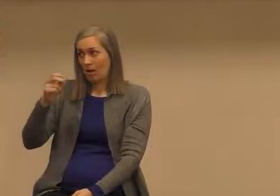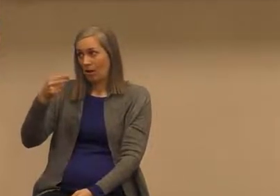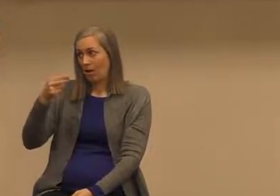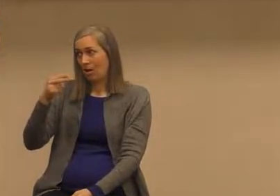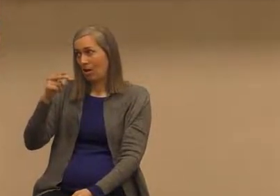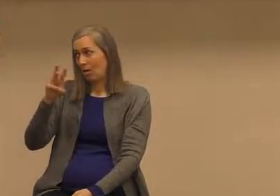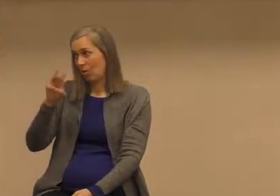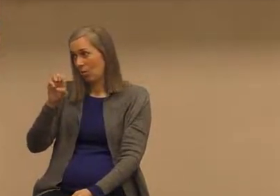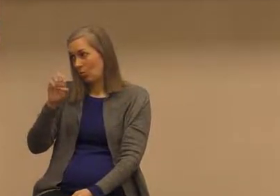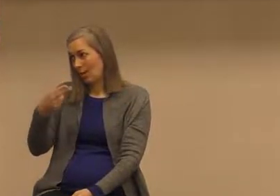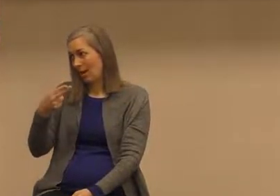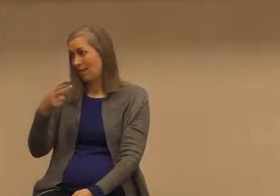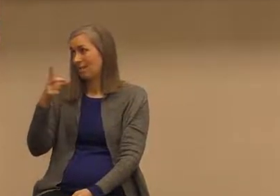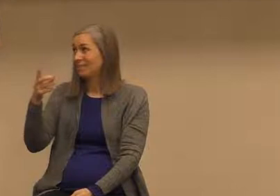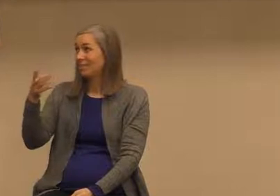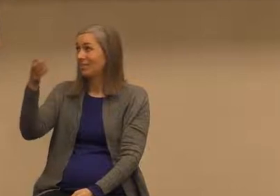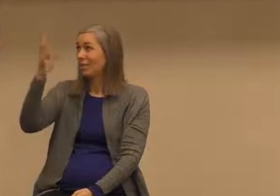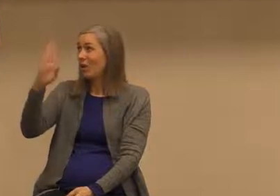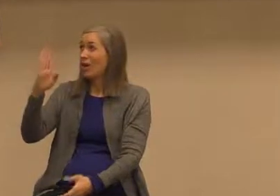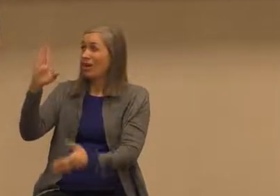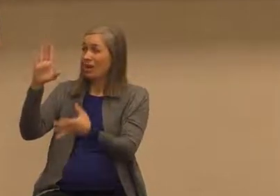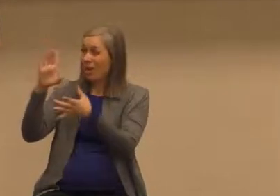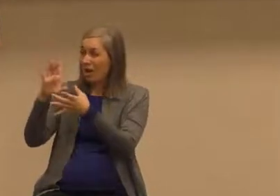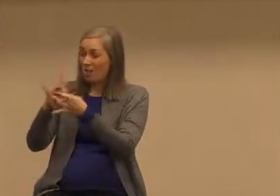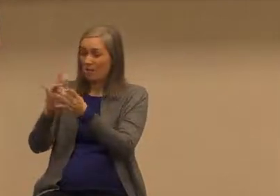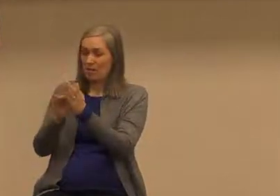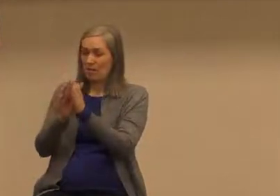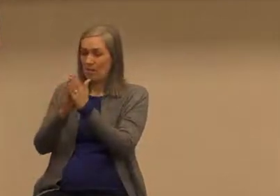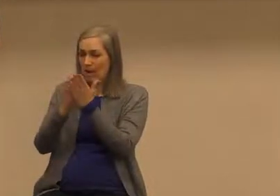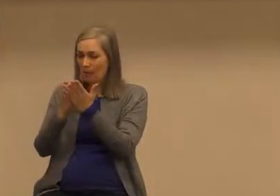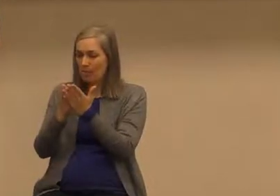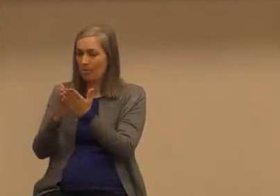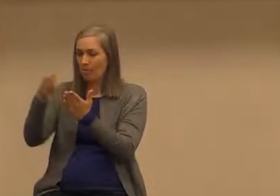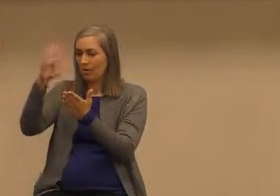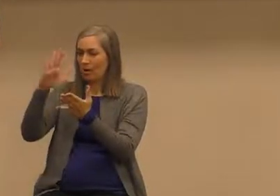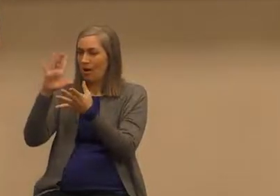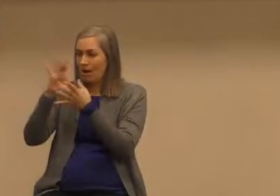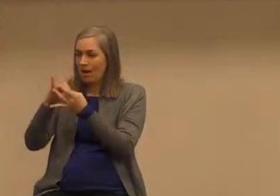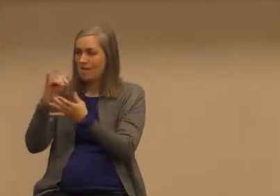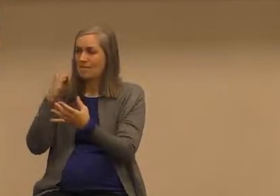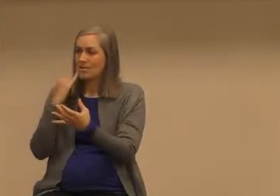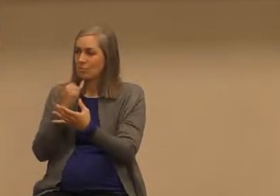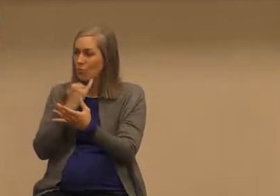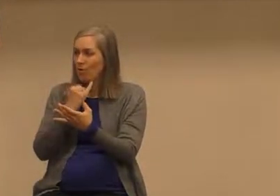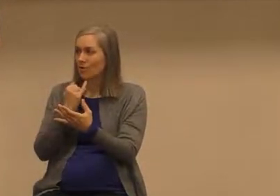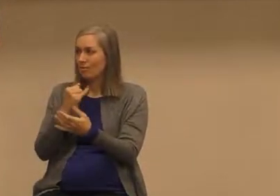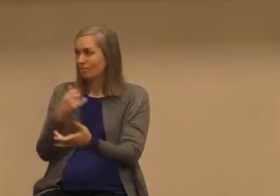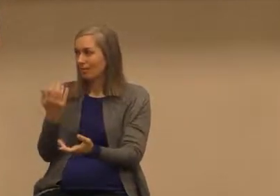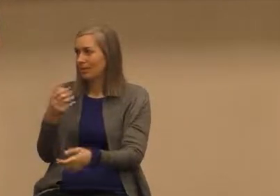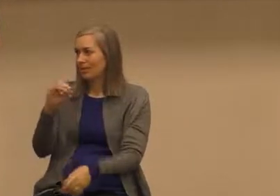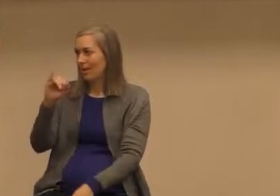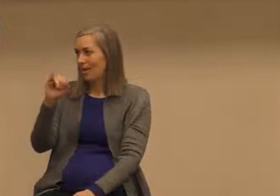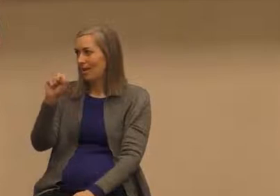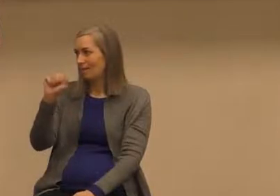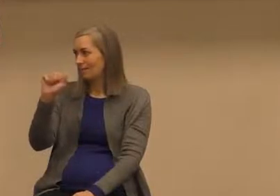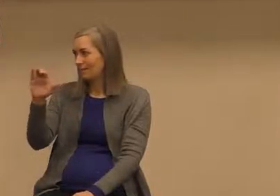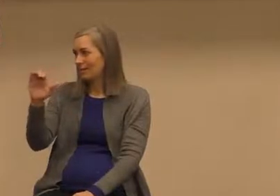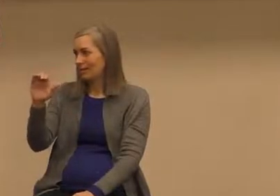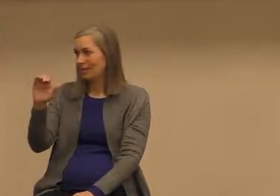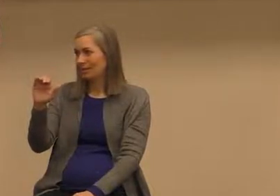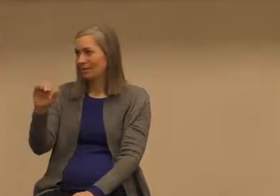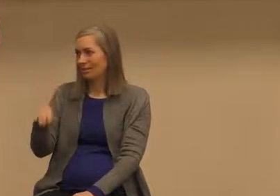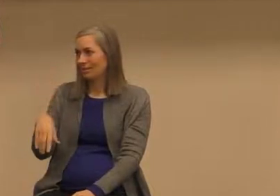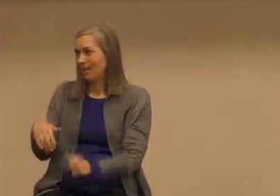is the covenant God of the Israelites the God of Abraham God of Isaac the God of Jacob in the